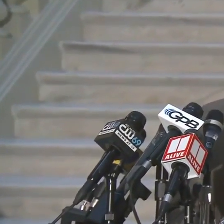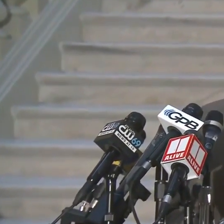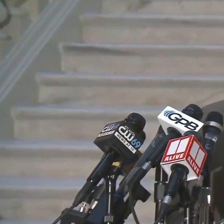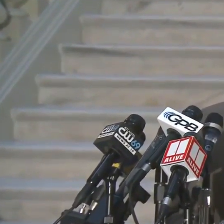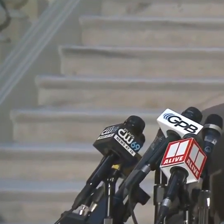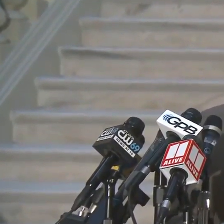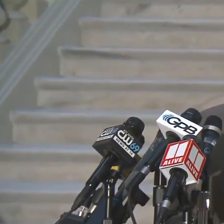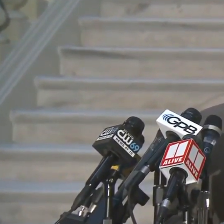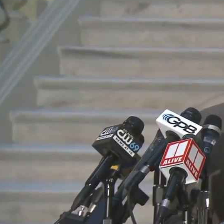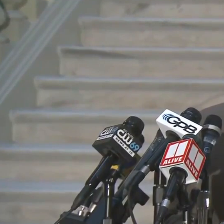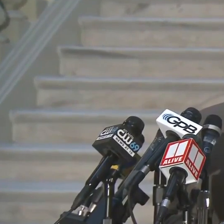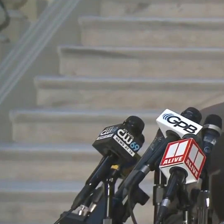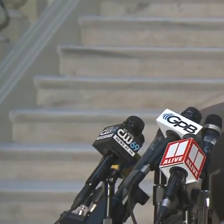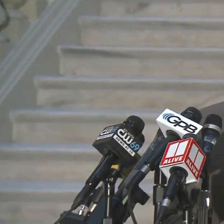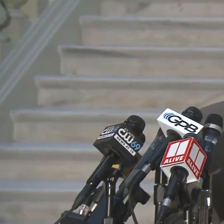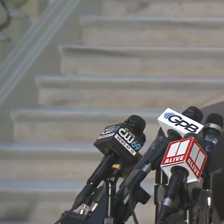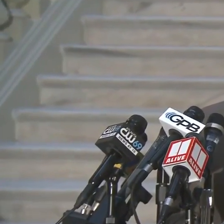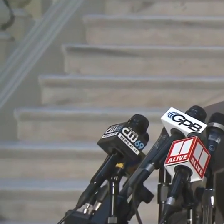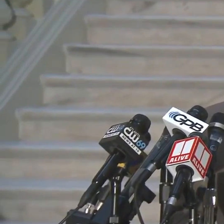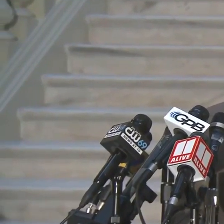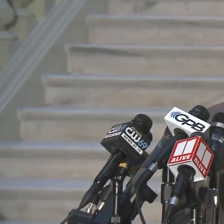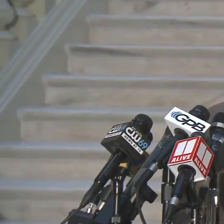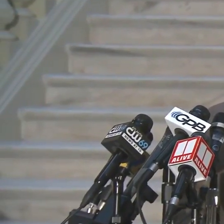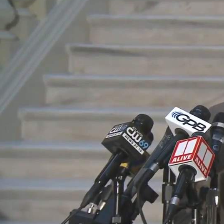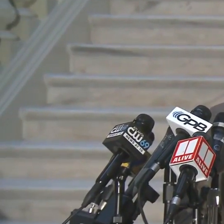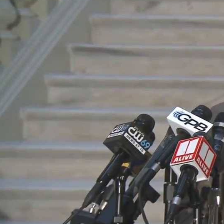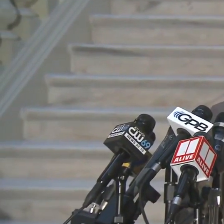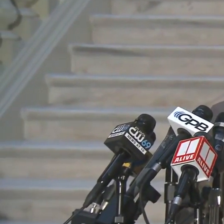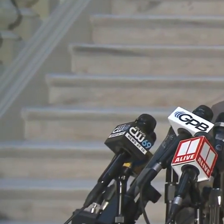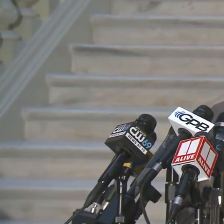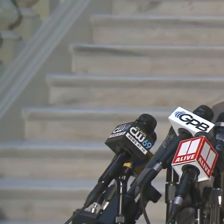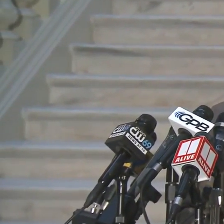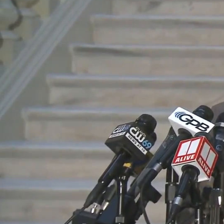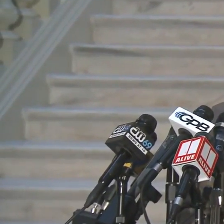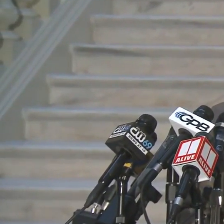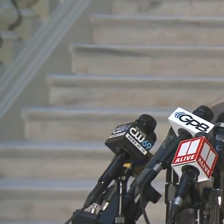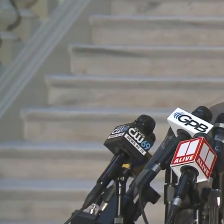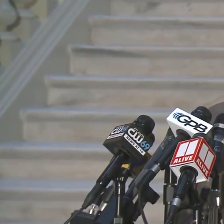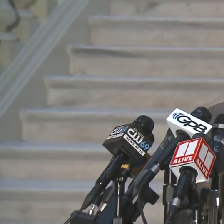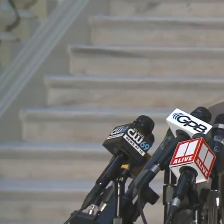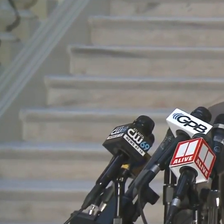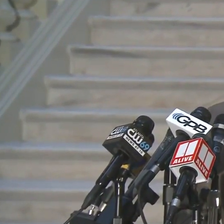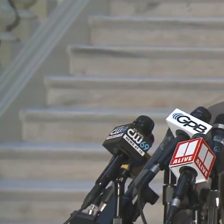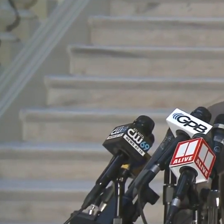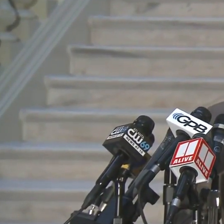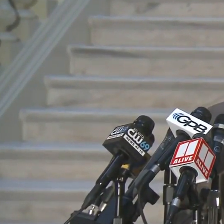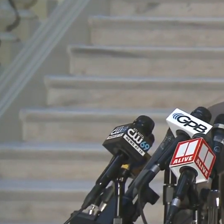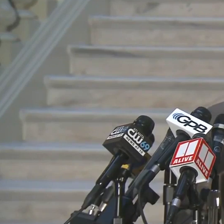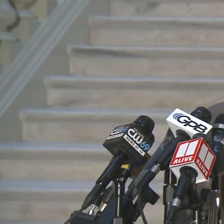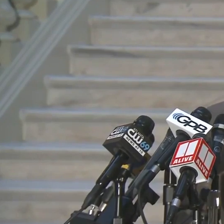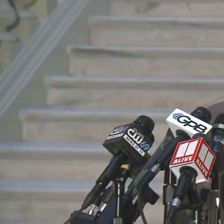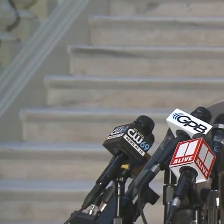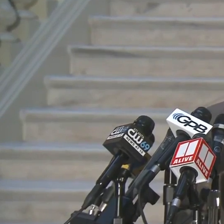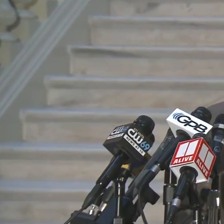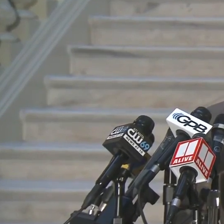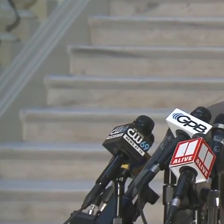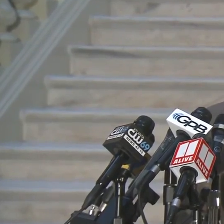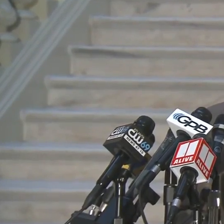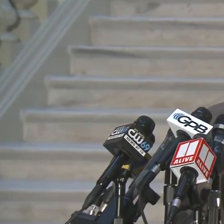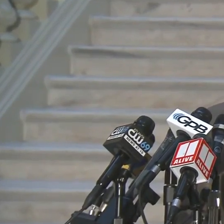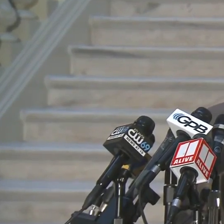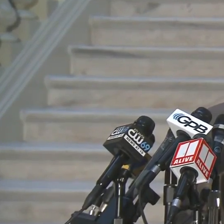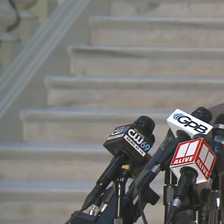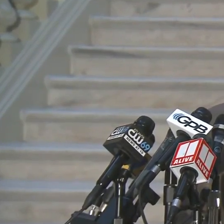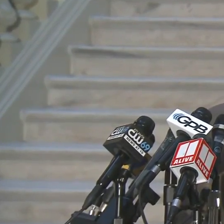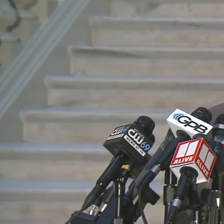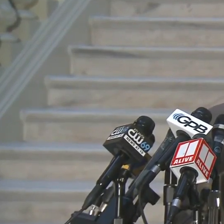today. We are waiting on the county elections board meeting in Coffey County. They knocked off work on Friday. We